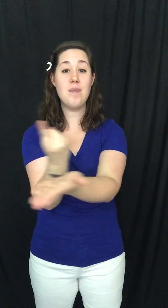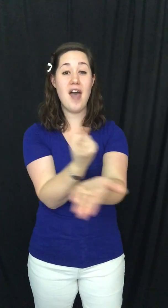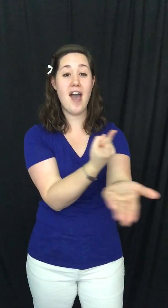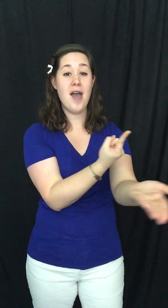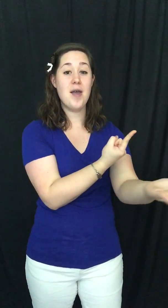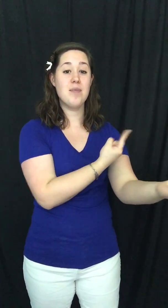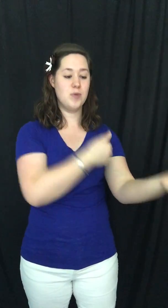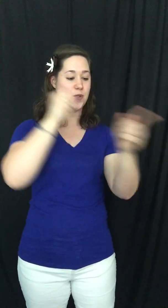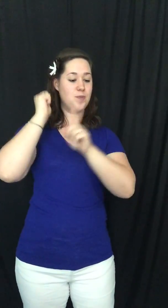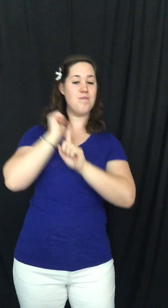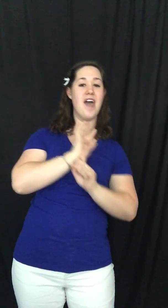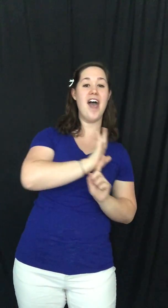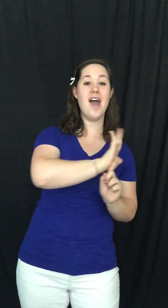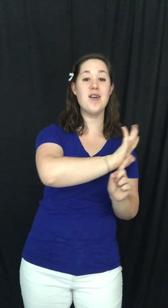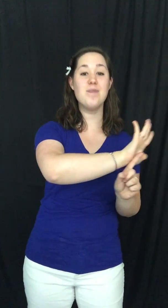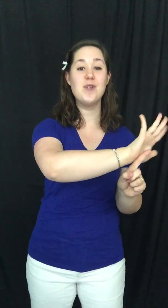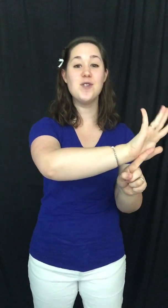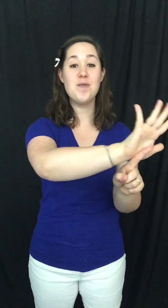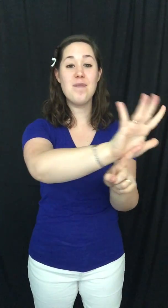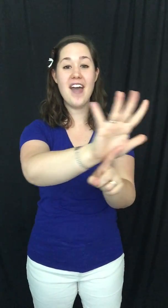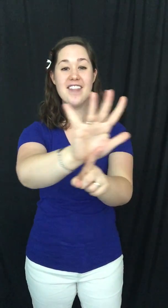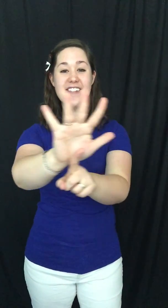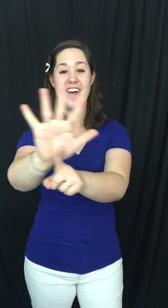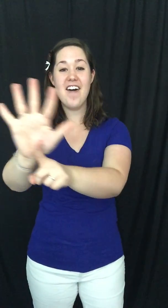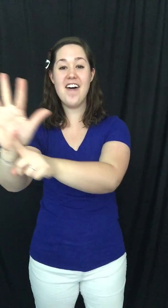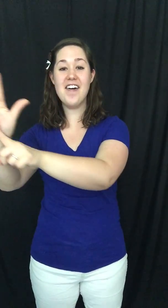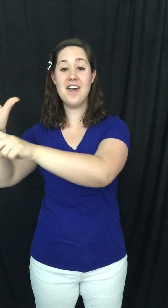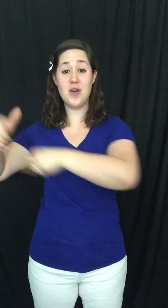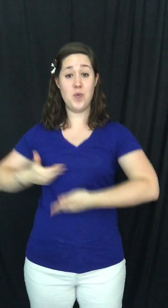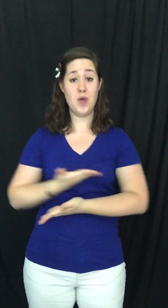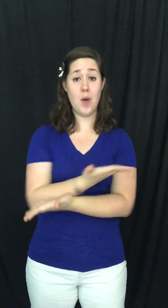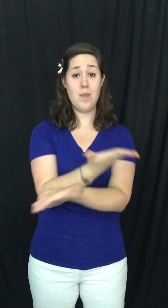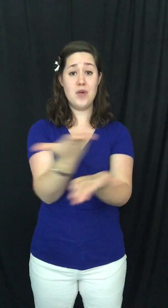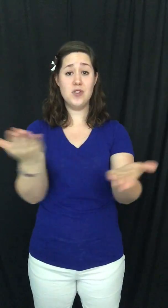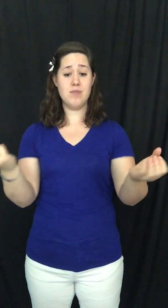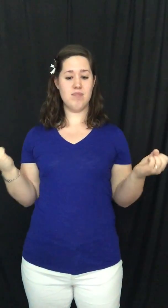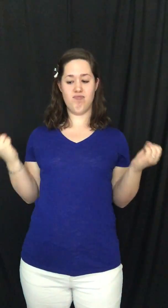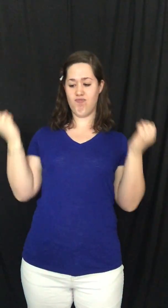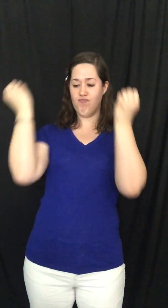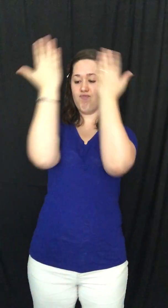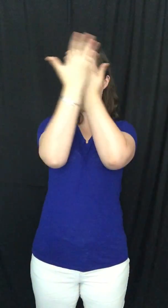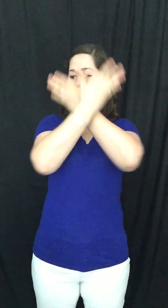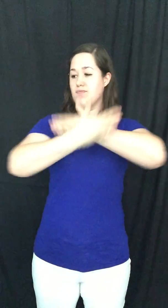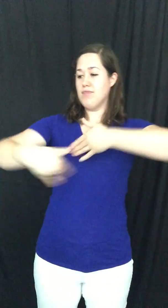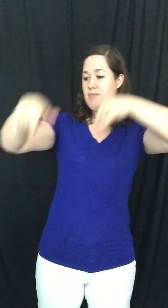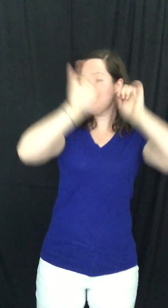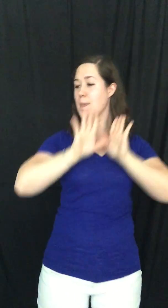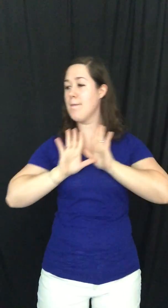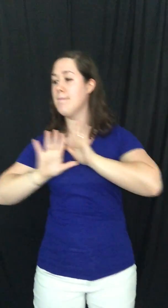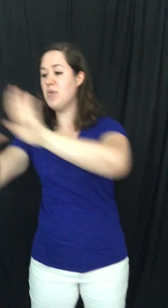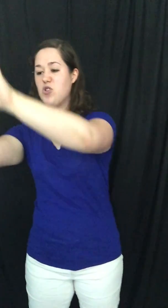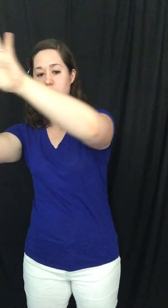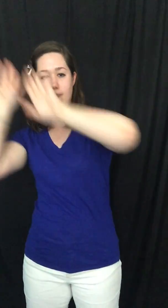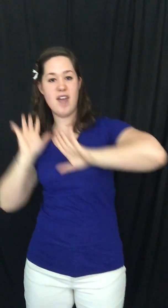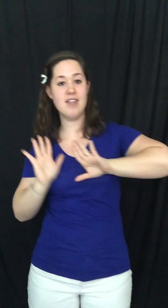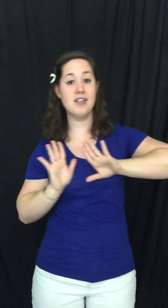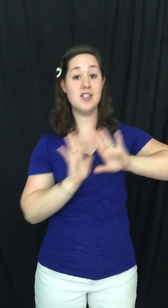back, pushing back, pushing back the dark But she's pushing back, pushing back, pushing back the